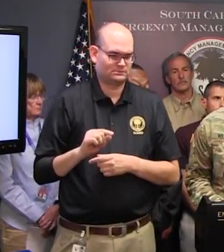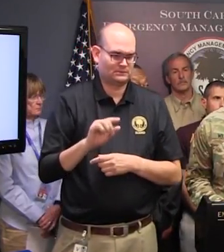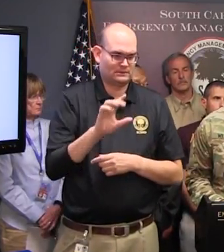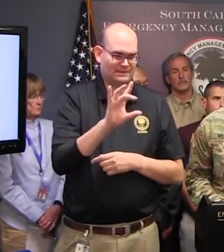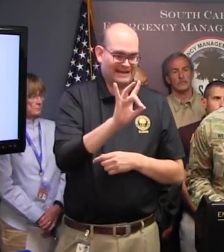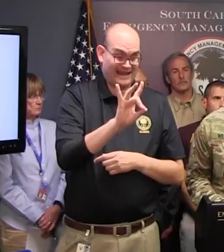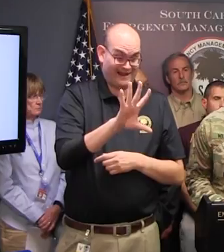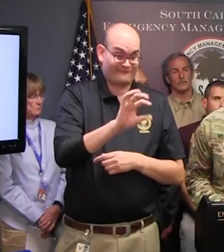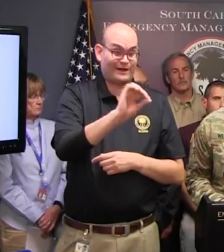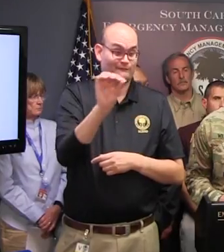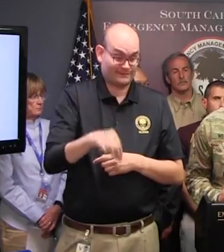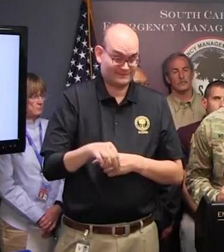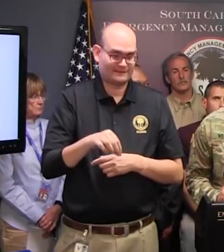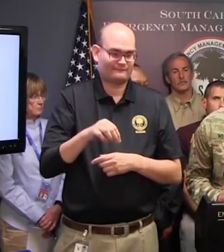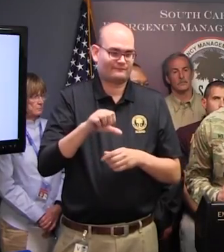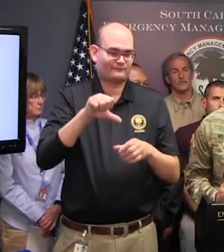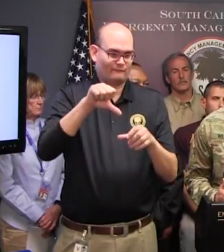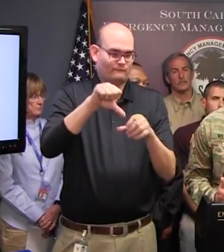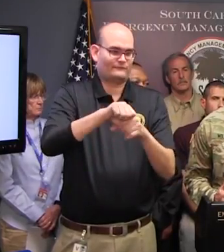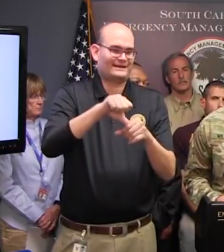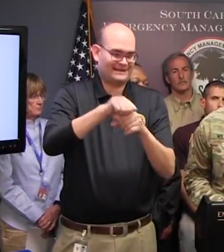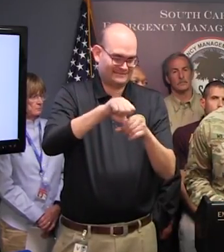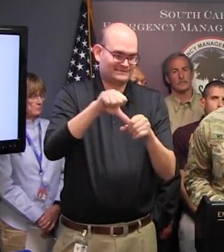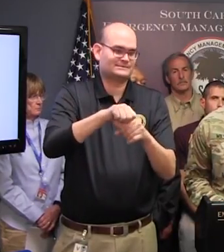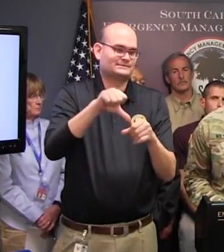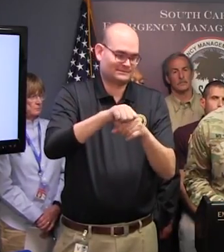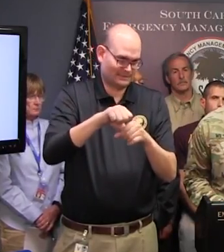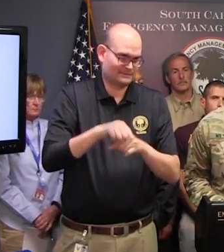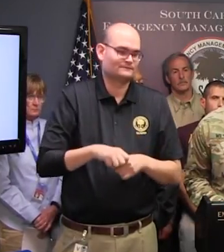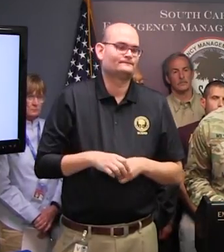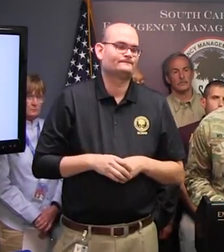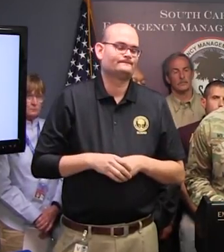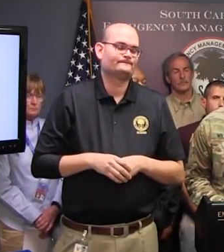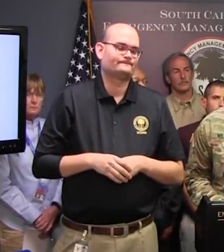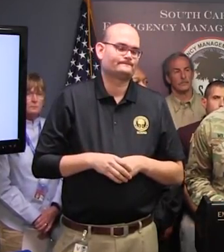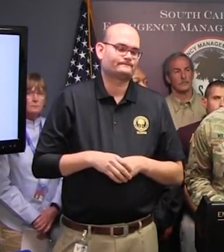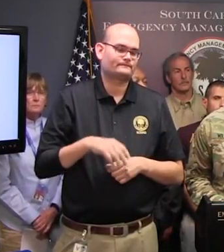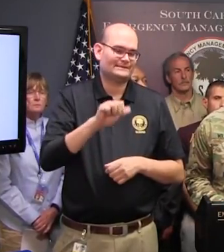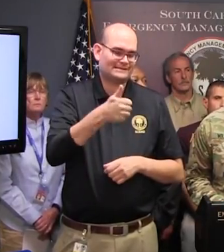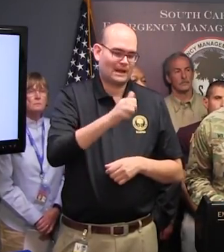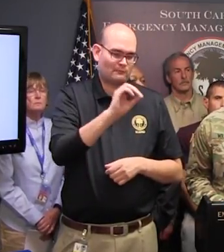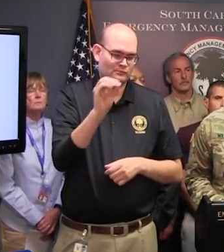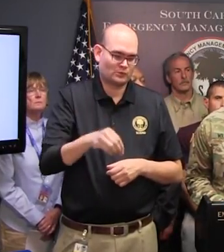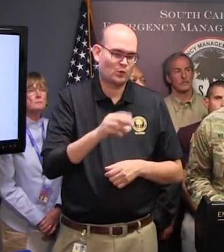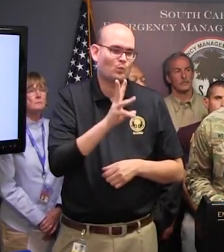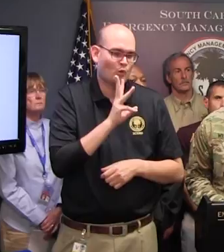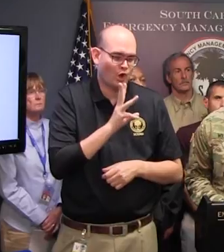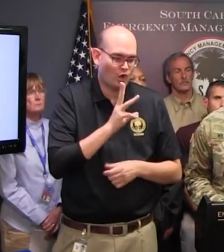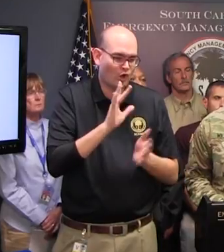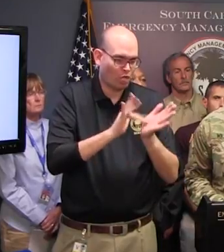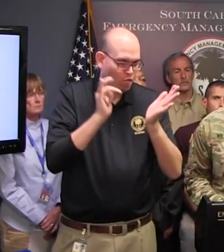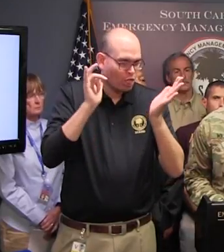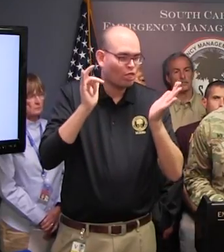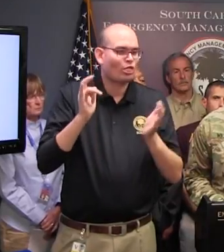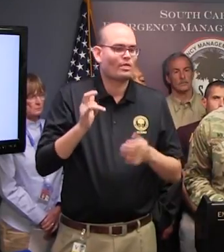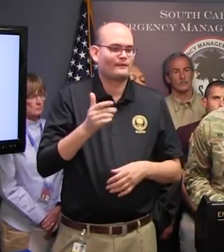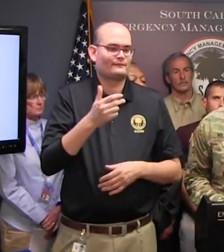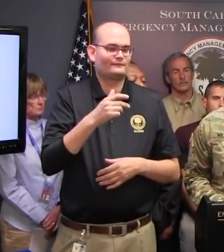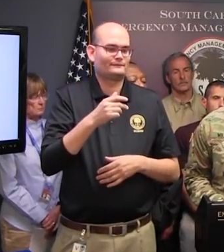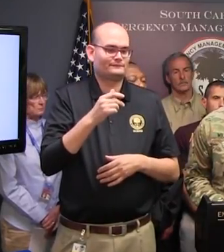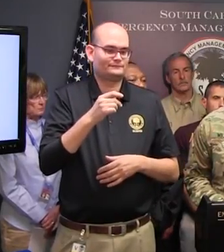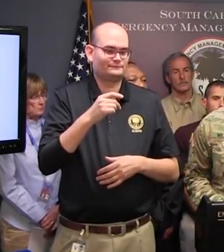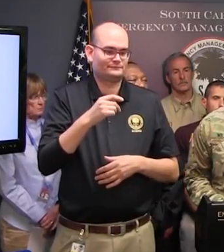fuel, with about the last 10% being water and the remainder being lodging and other materiel.